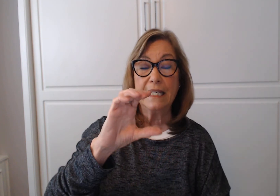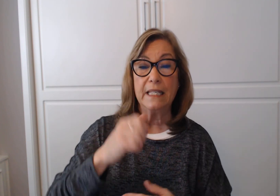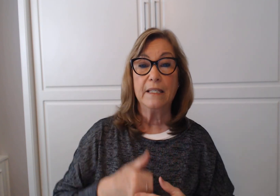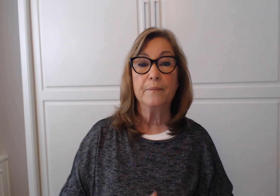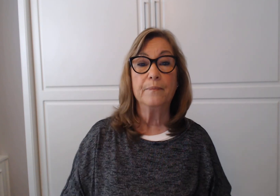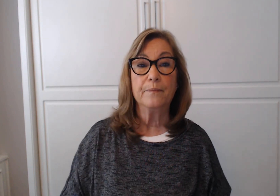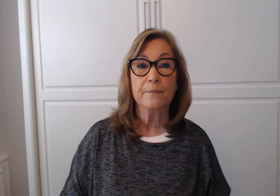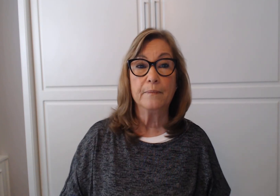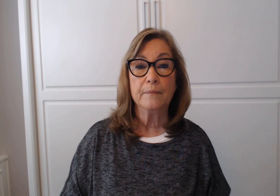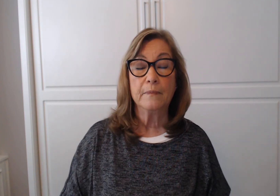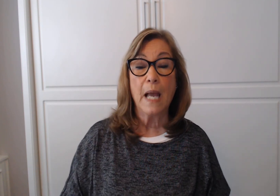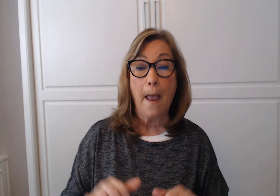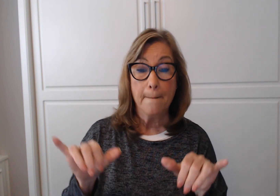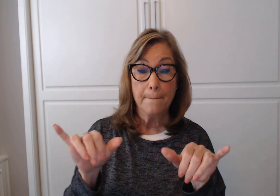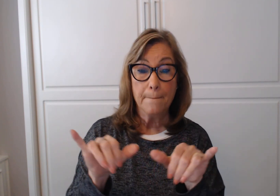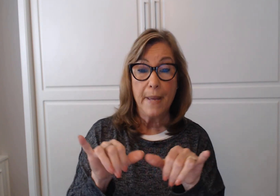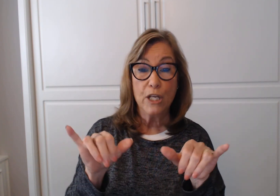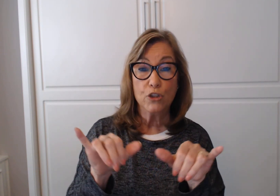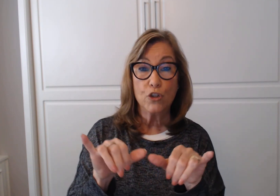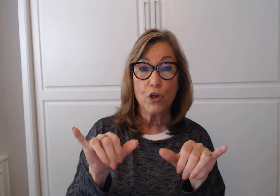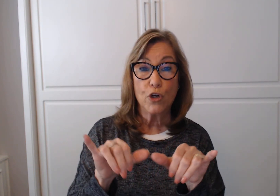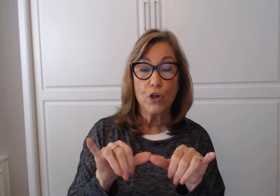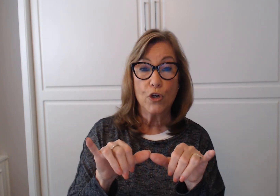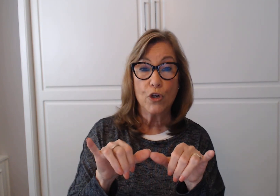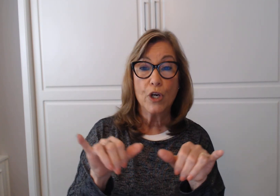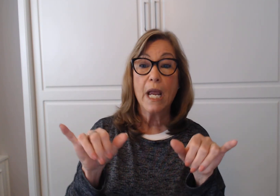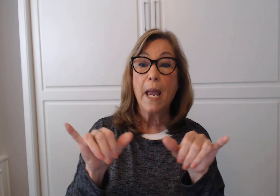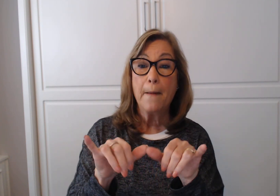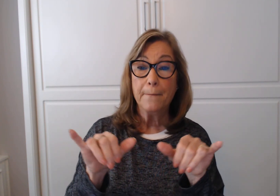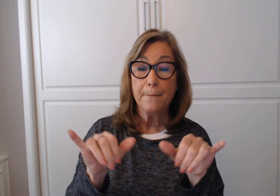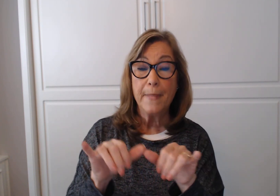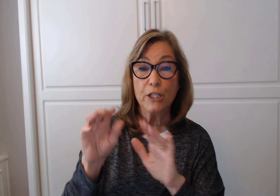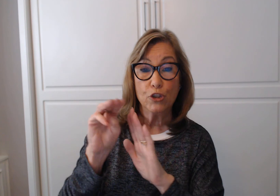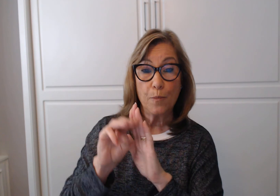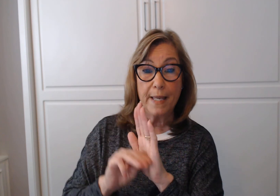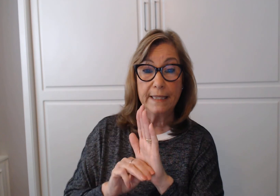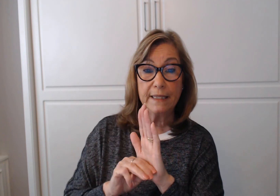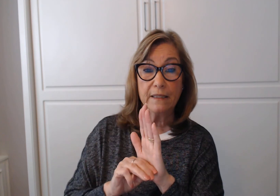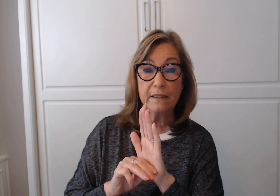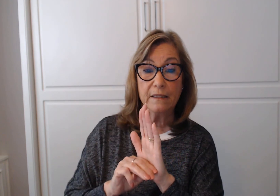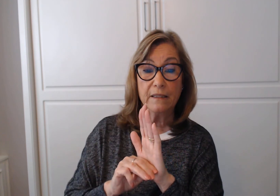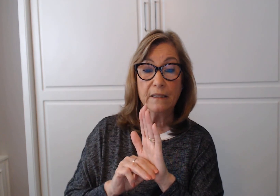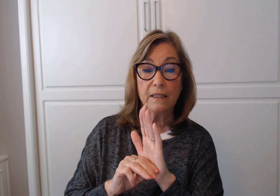Measure. Measurement. Harm.